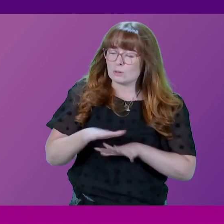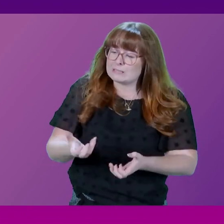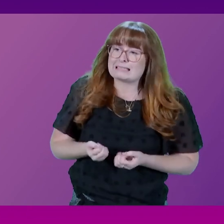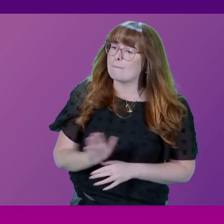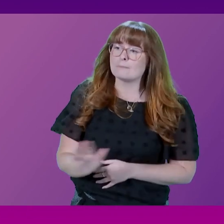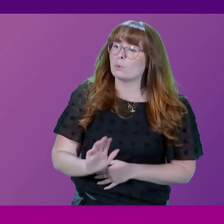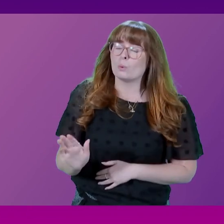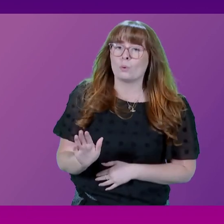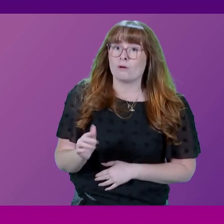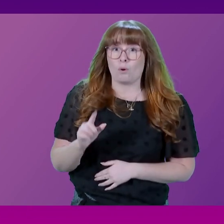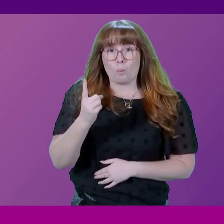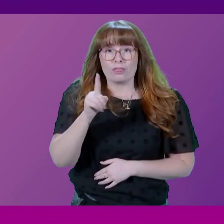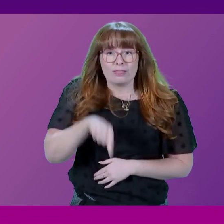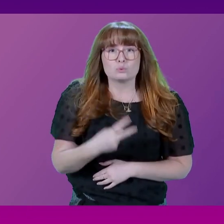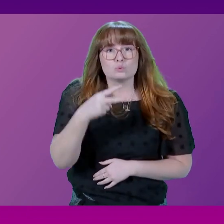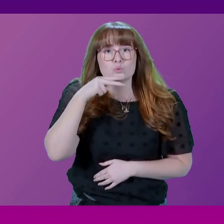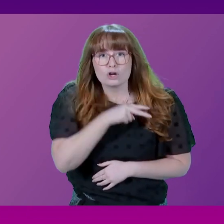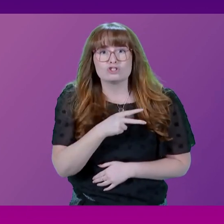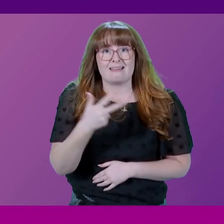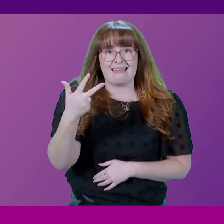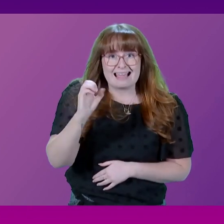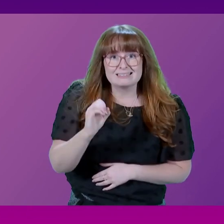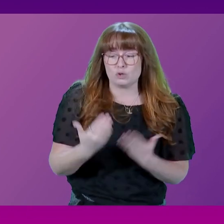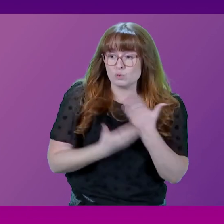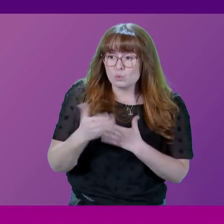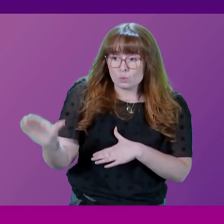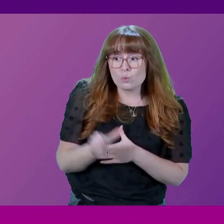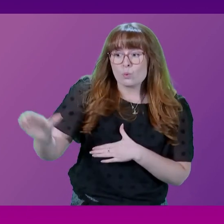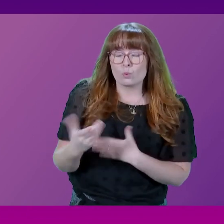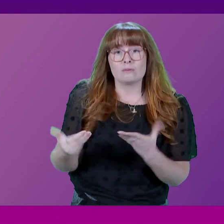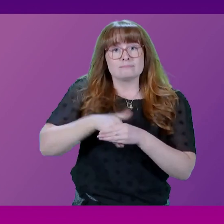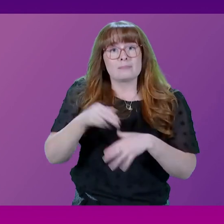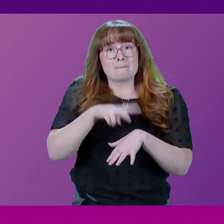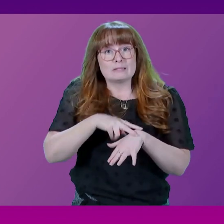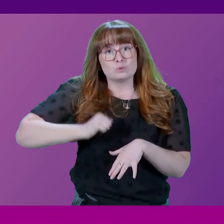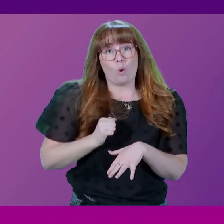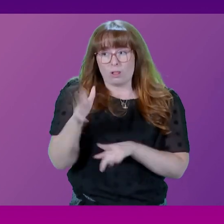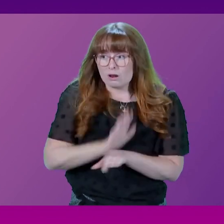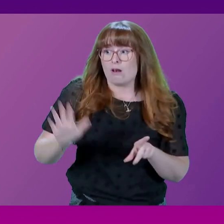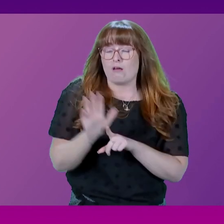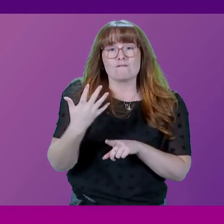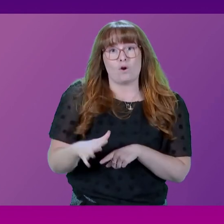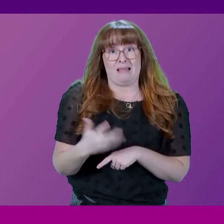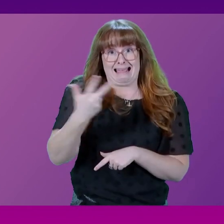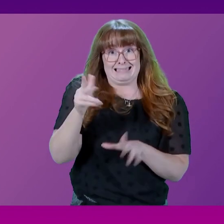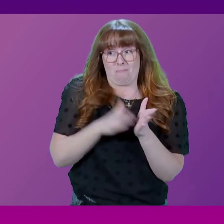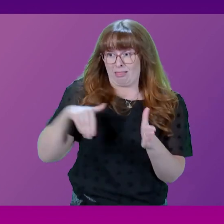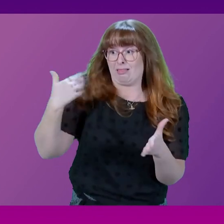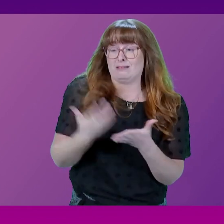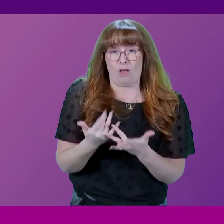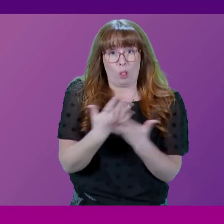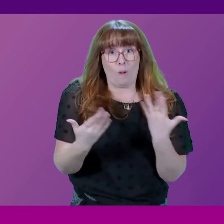slightest. Around 1,280 new recruits have joined Police Scotland in the last 18 months.